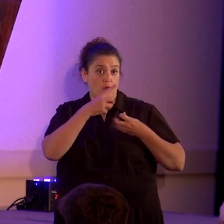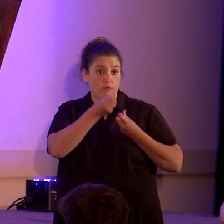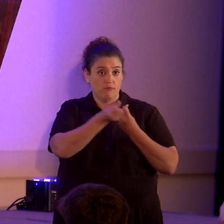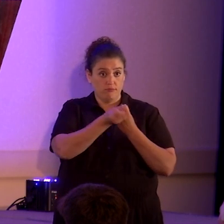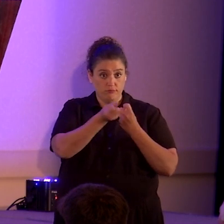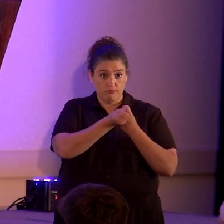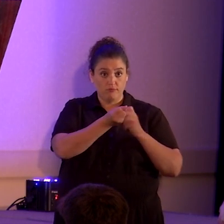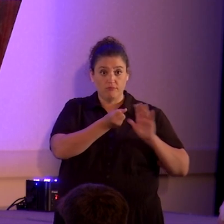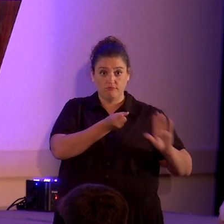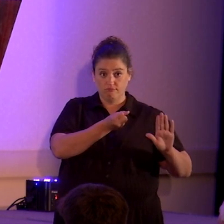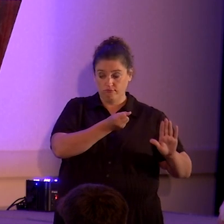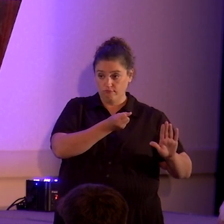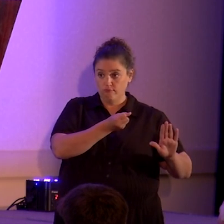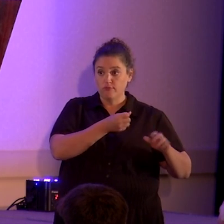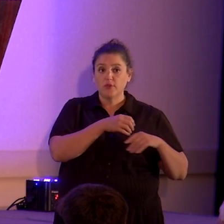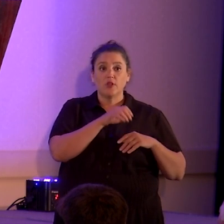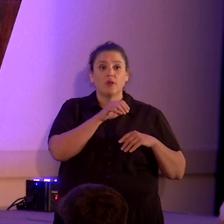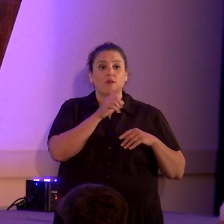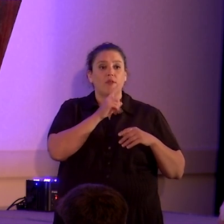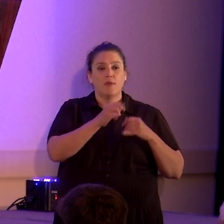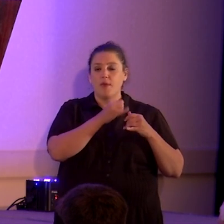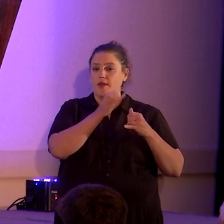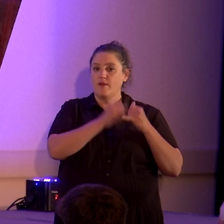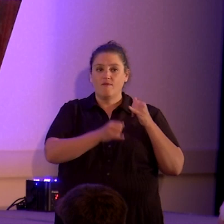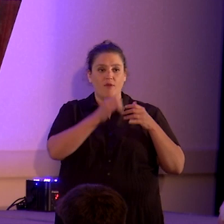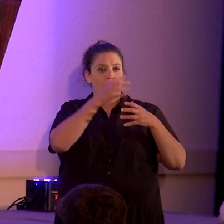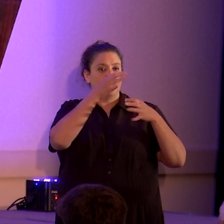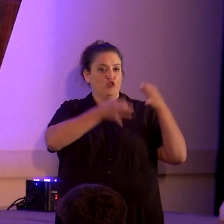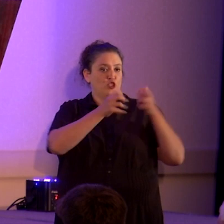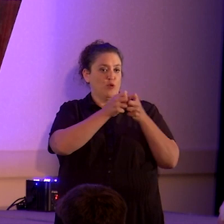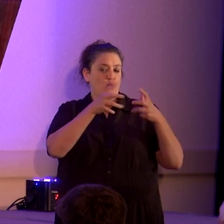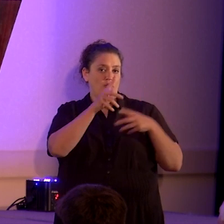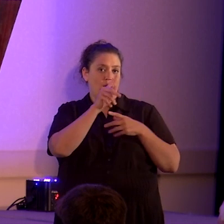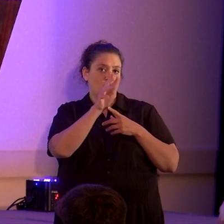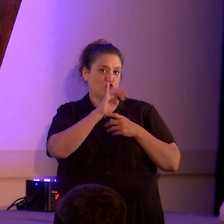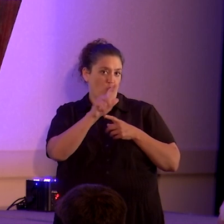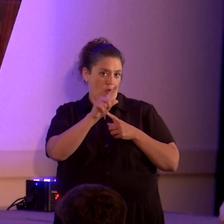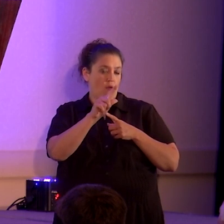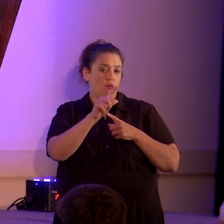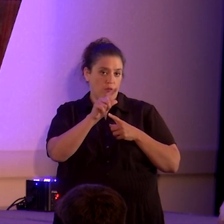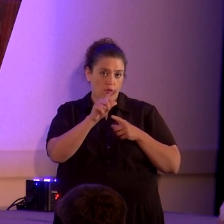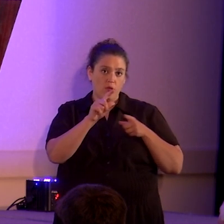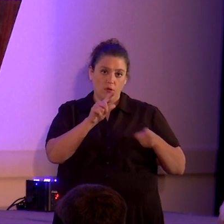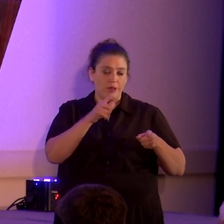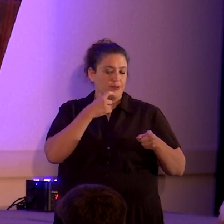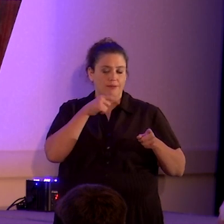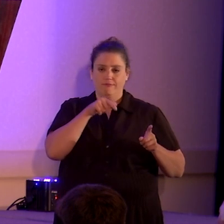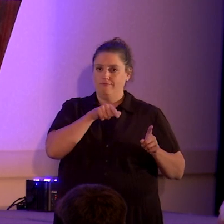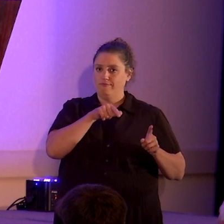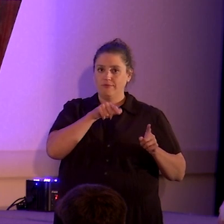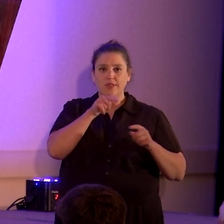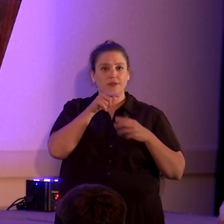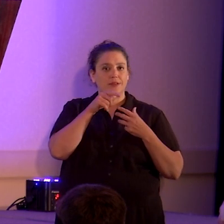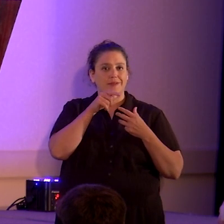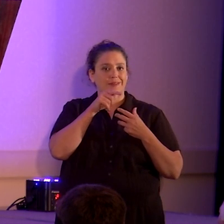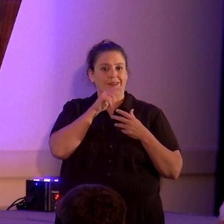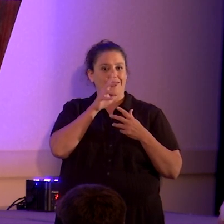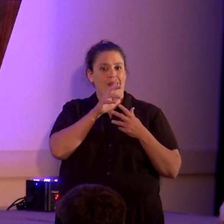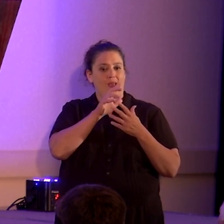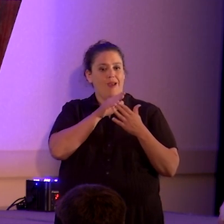summary judgment for the defendants in the case and said that this monument did not violate the Establishment Clause